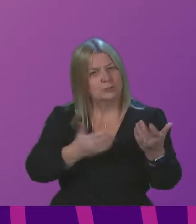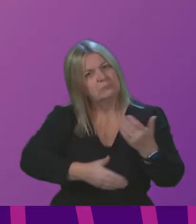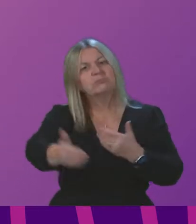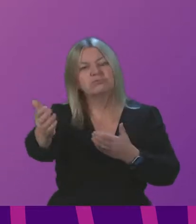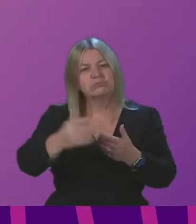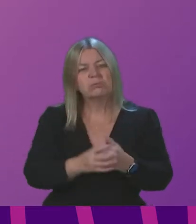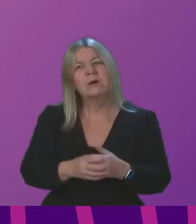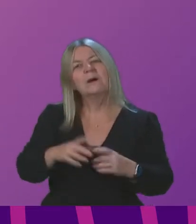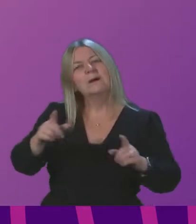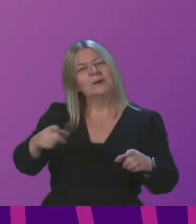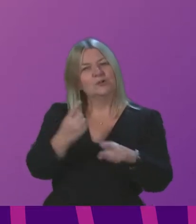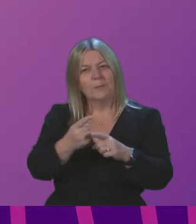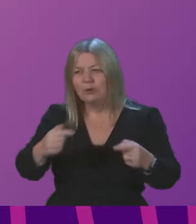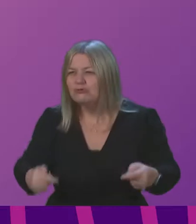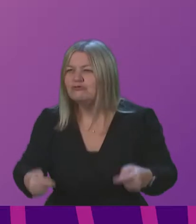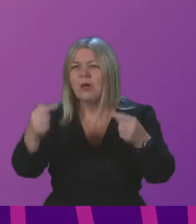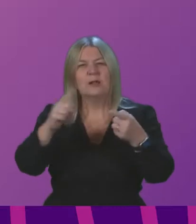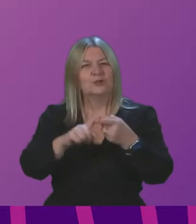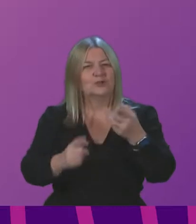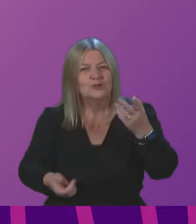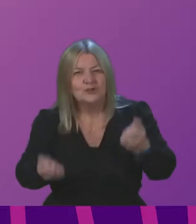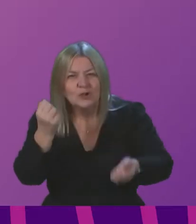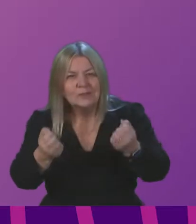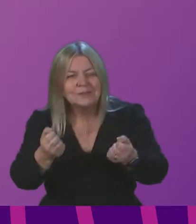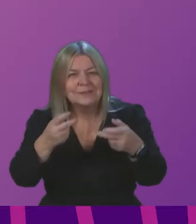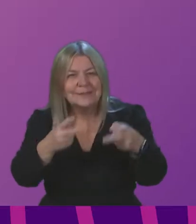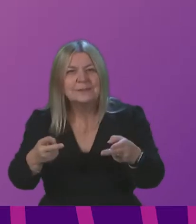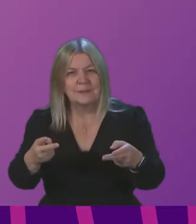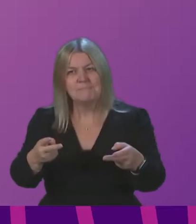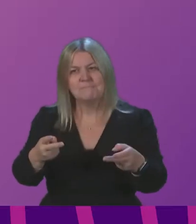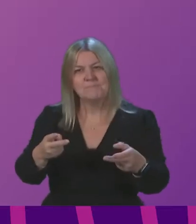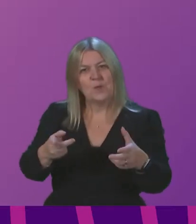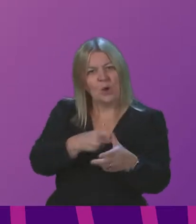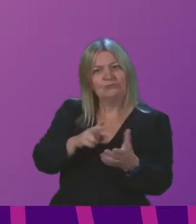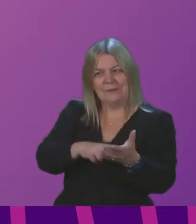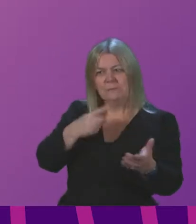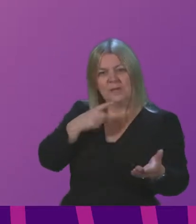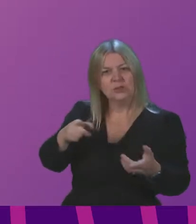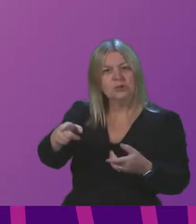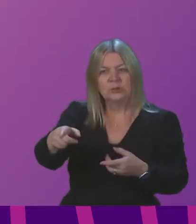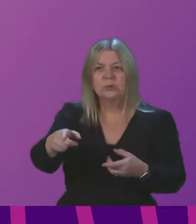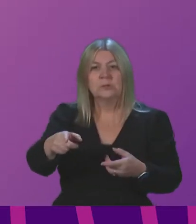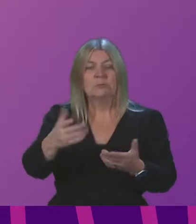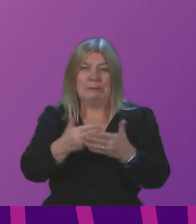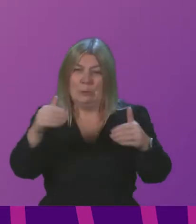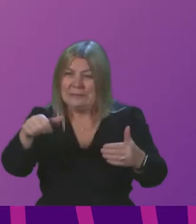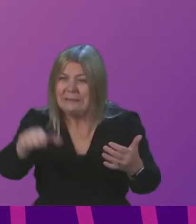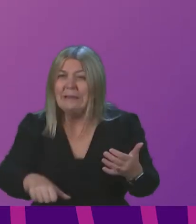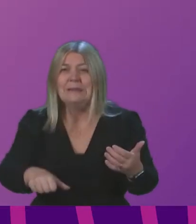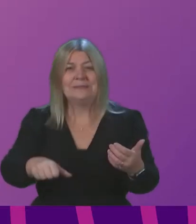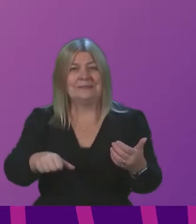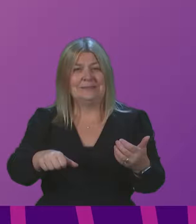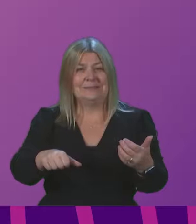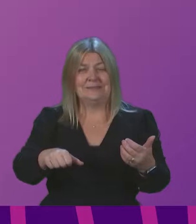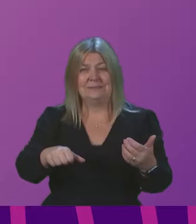description of the challenges in the justice system that Audrey Nicol brought out the huge backlog in number of cases from I think her